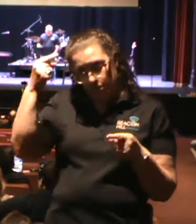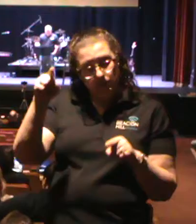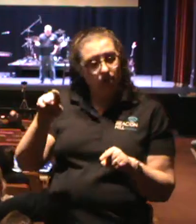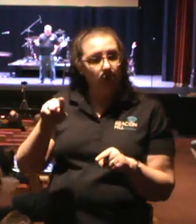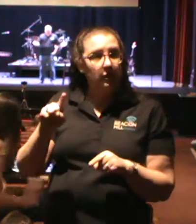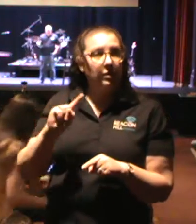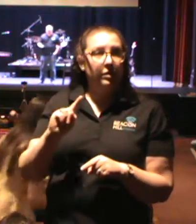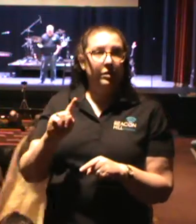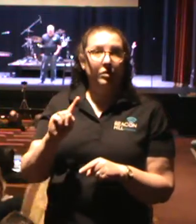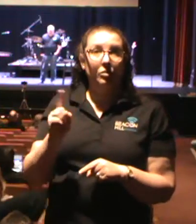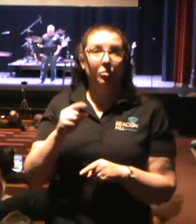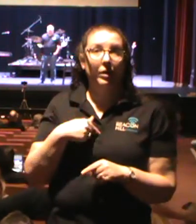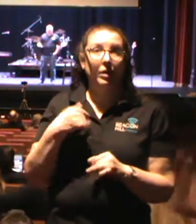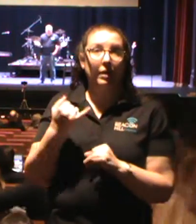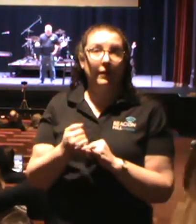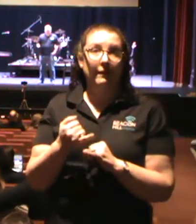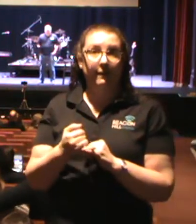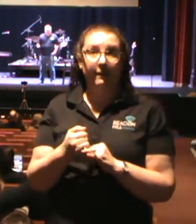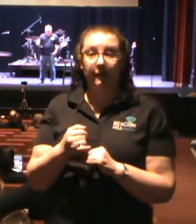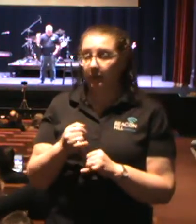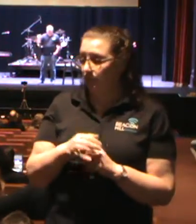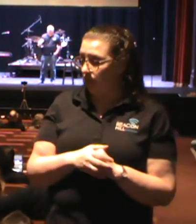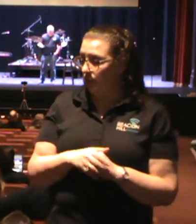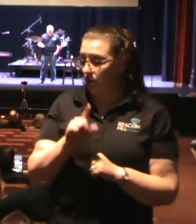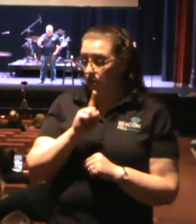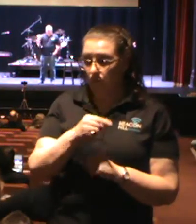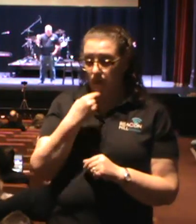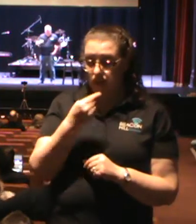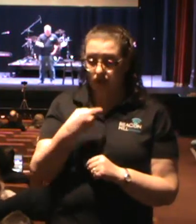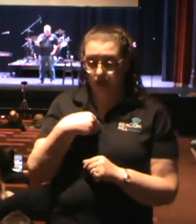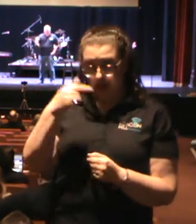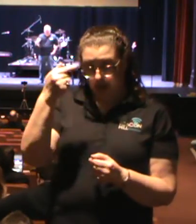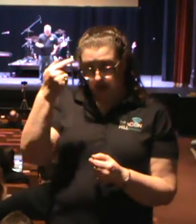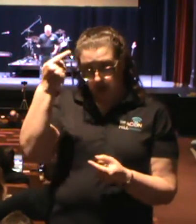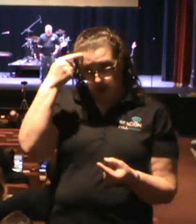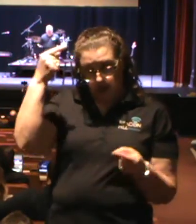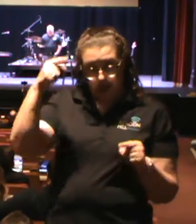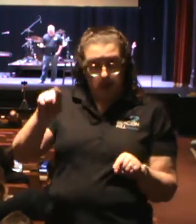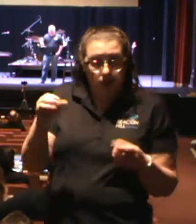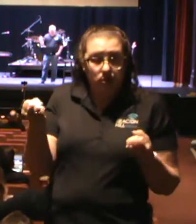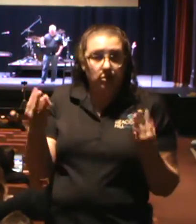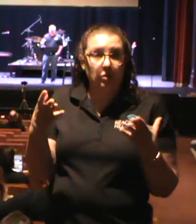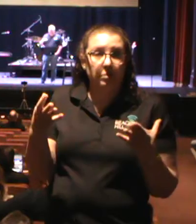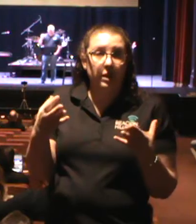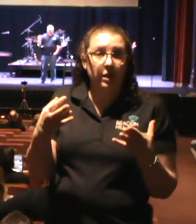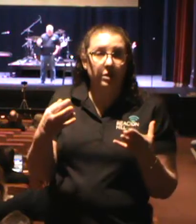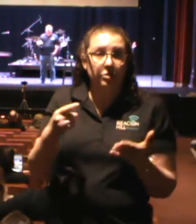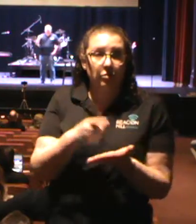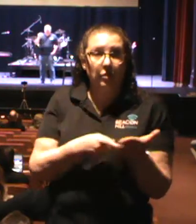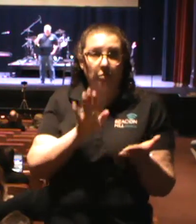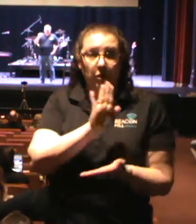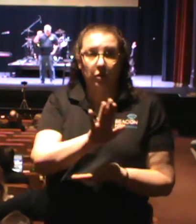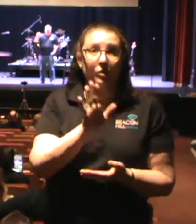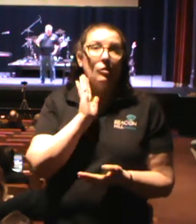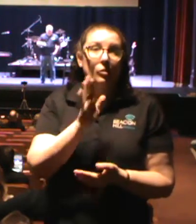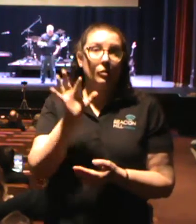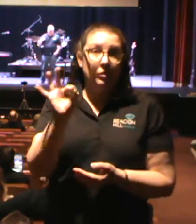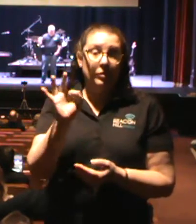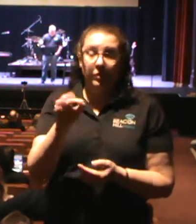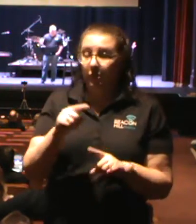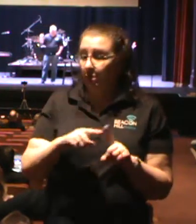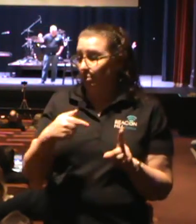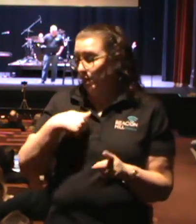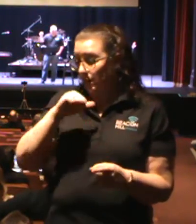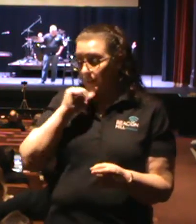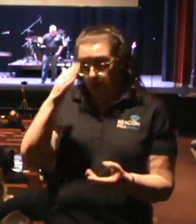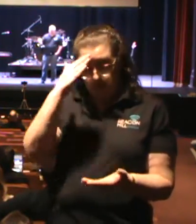on. As matter of fact, one pastor told me, Pastor, I agree wholeheartedly with what you're going to preach this Sunday, but I don't think I could actually stand before